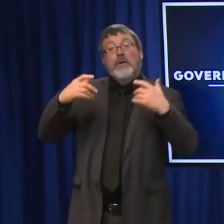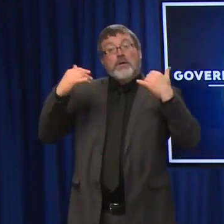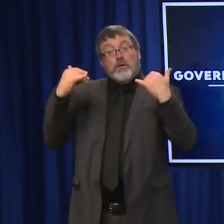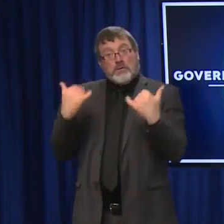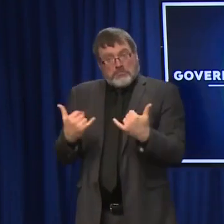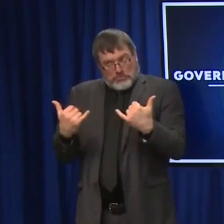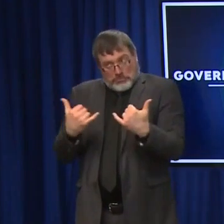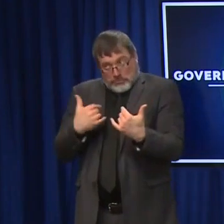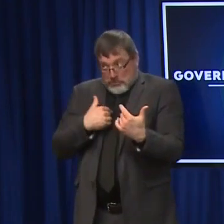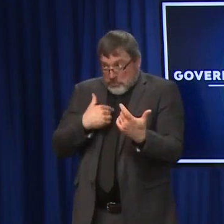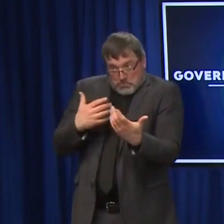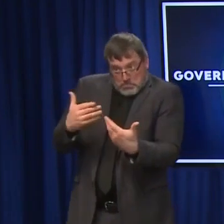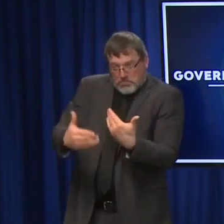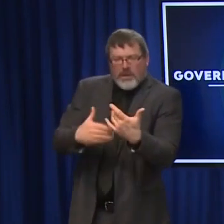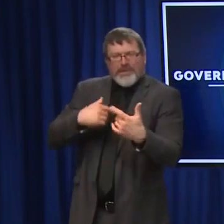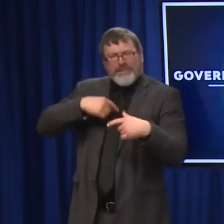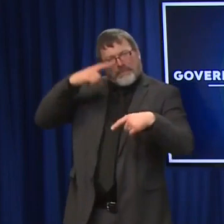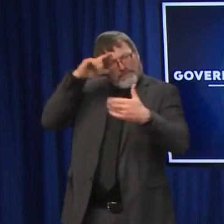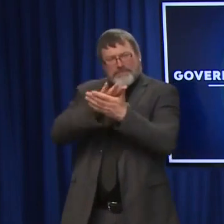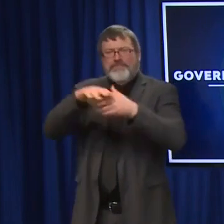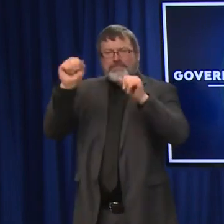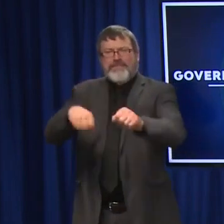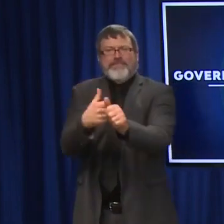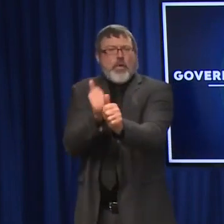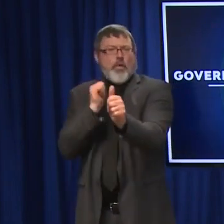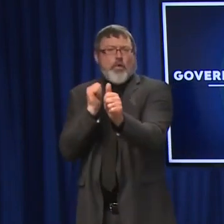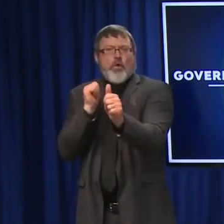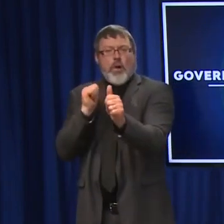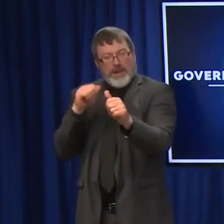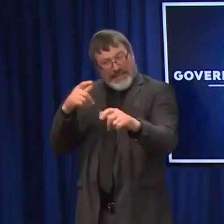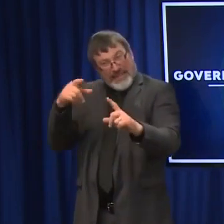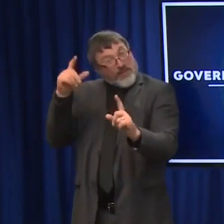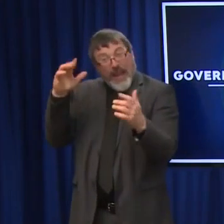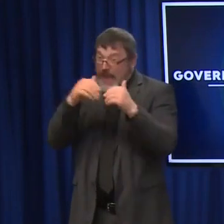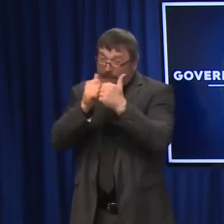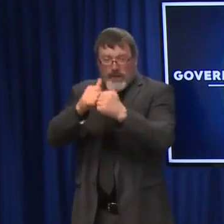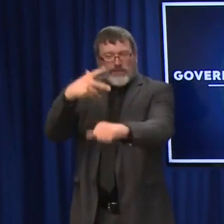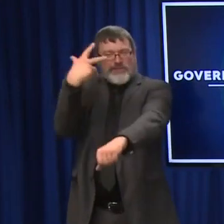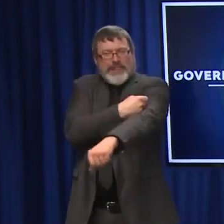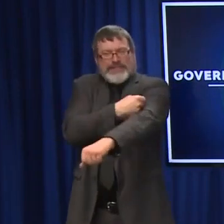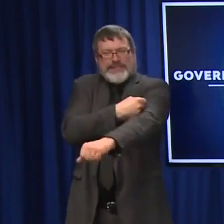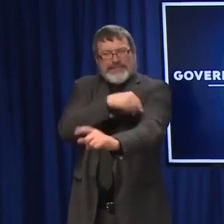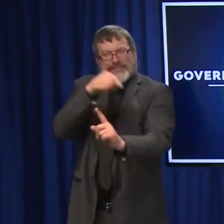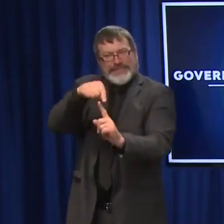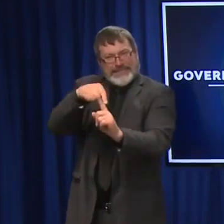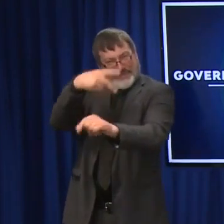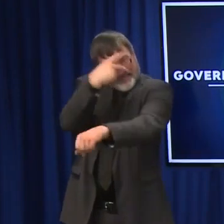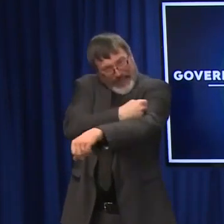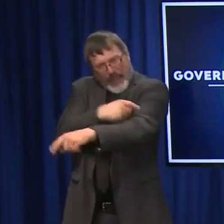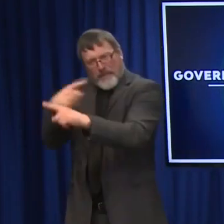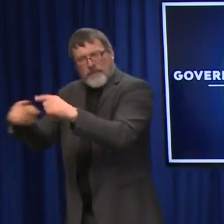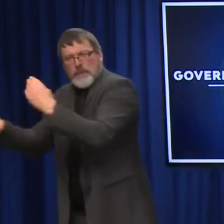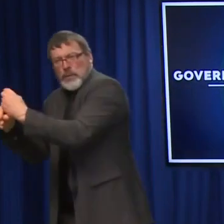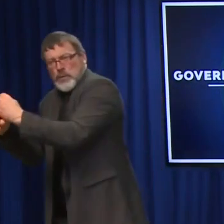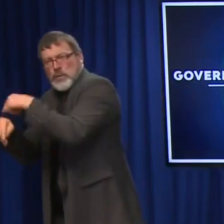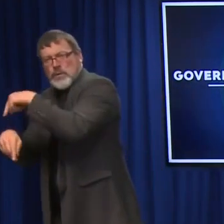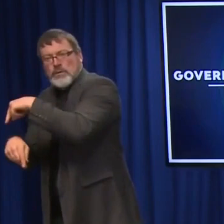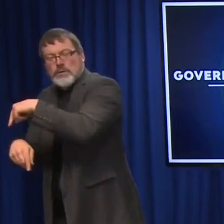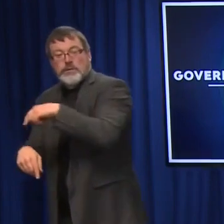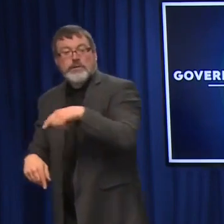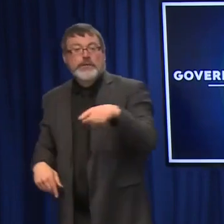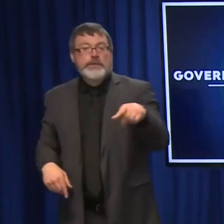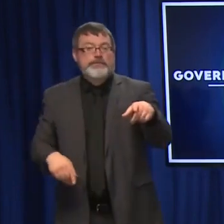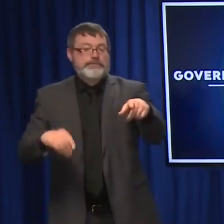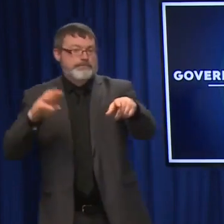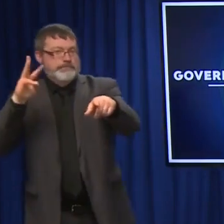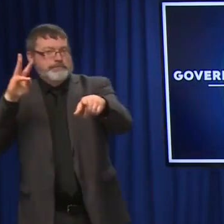vaccination and with stress, again, the importance of people getting vaccinated to prevent those kind of unfortunate outcomes. And Governor Sunanou, if I could ask for your